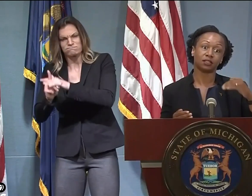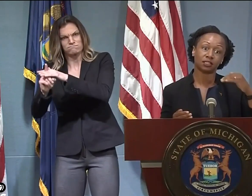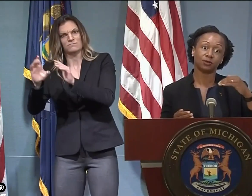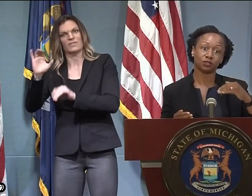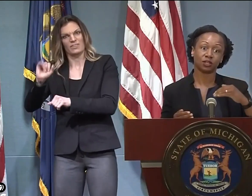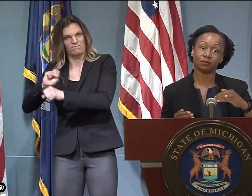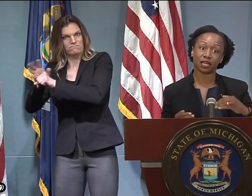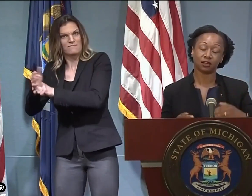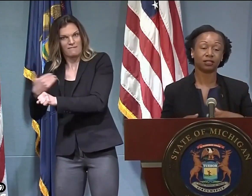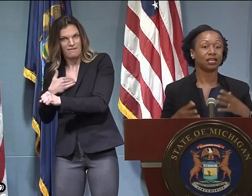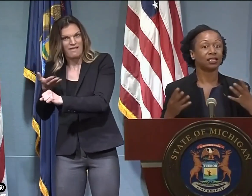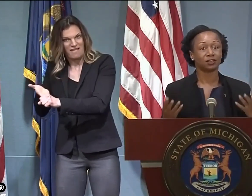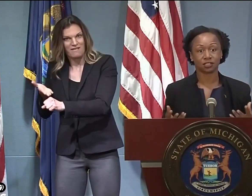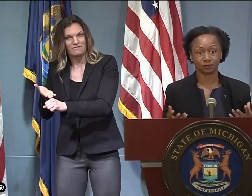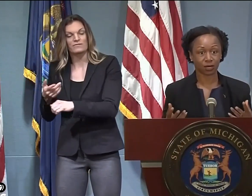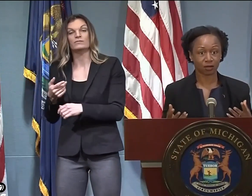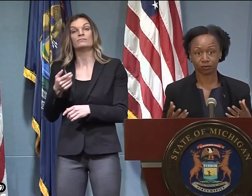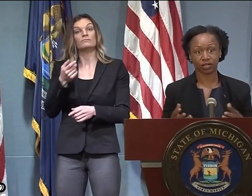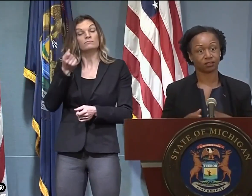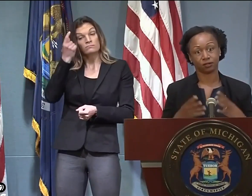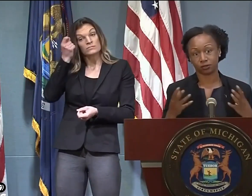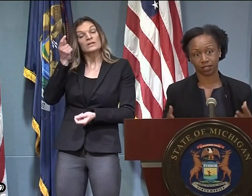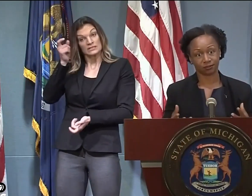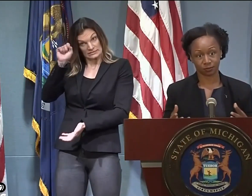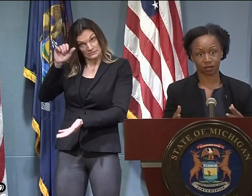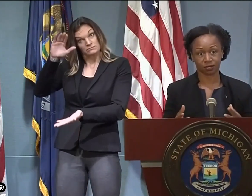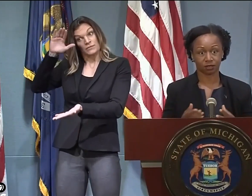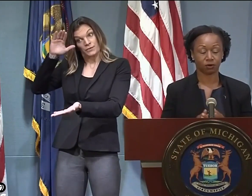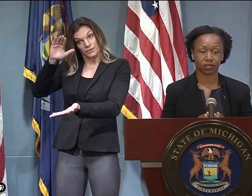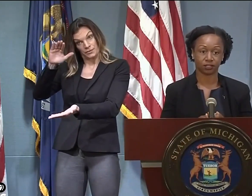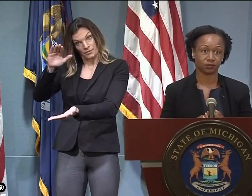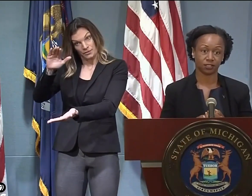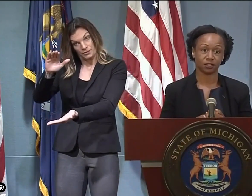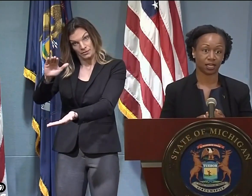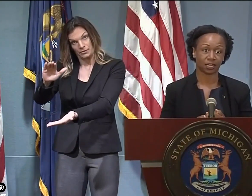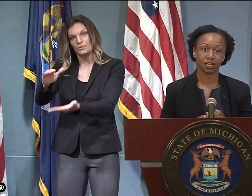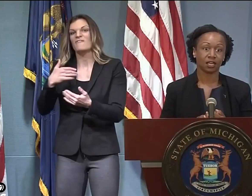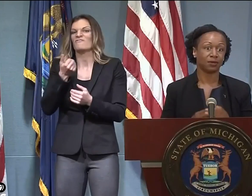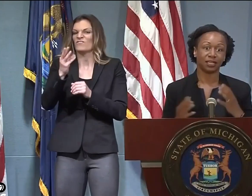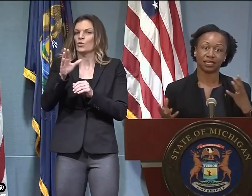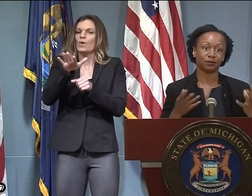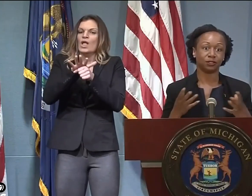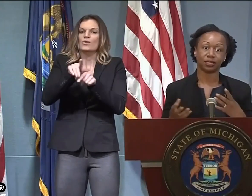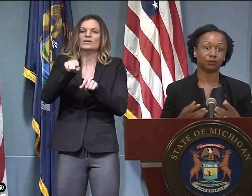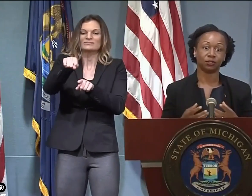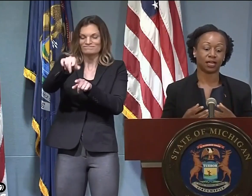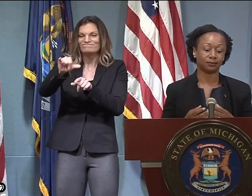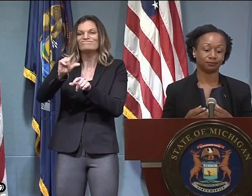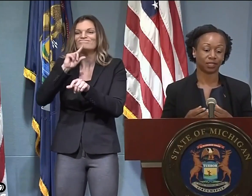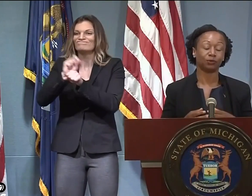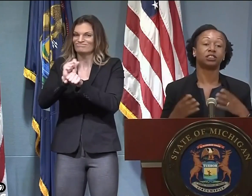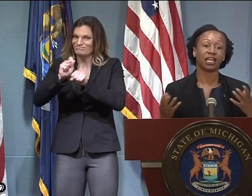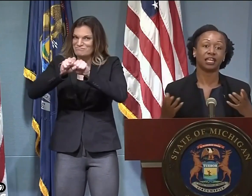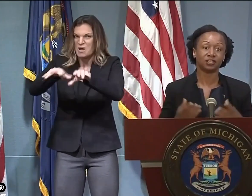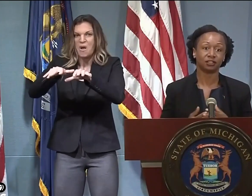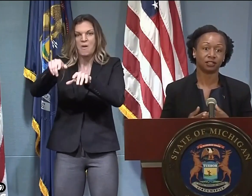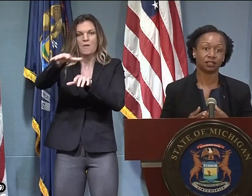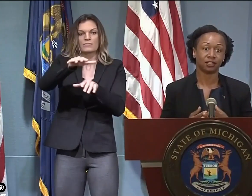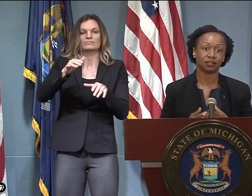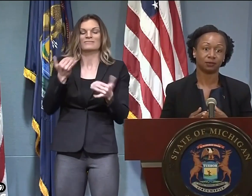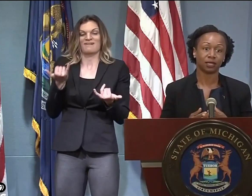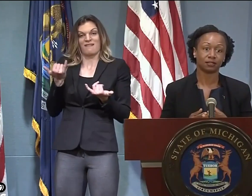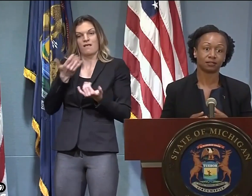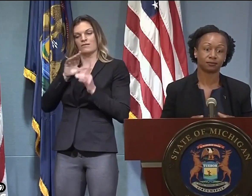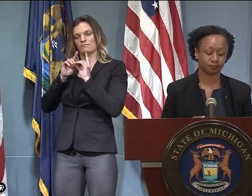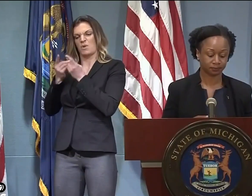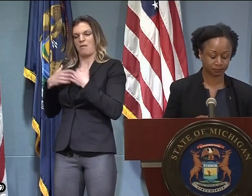what's important is that they are also continuing to come down. There are several outbreaks. Our local health departments are working closely on that. But again, it